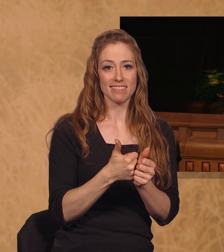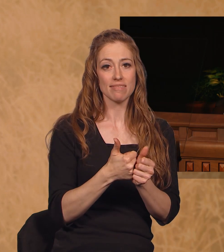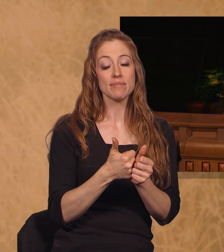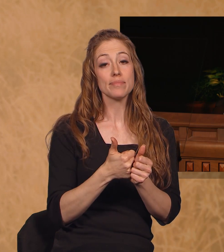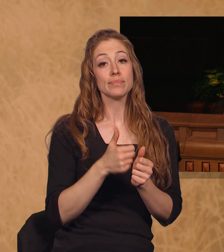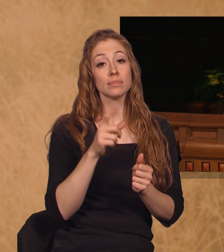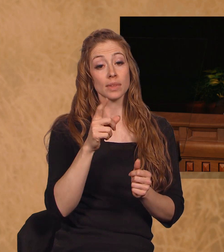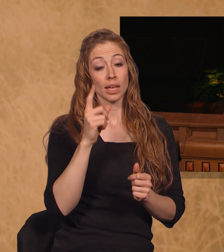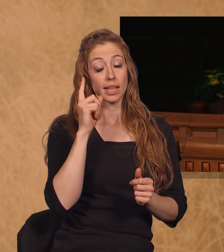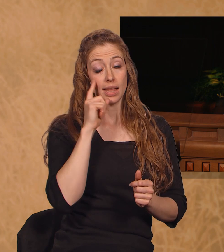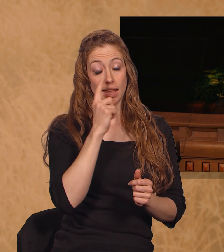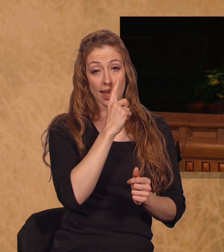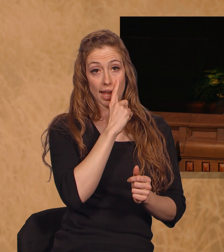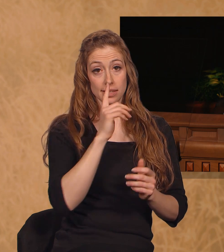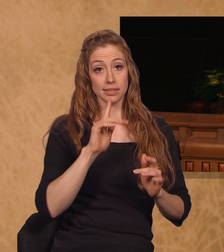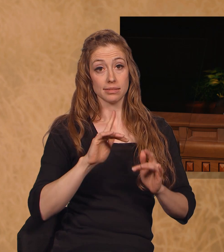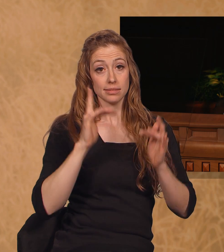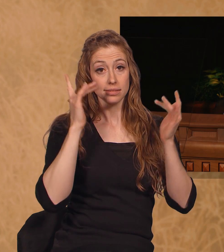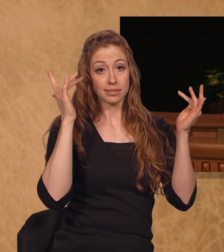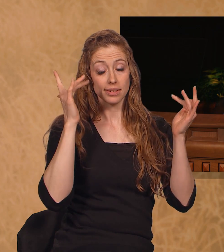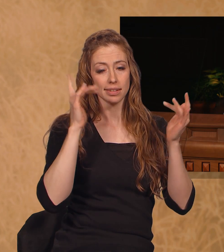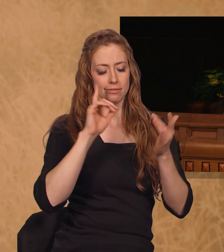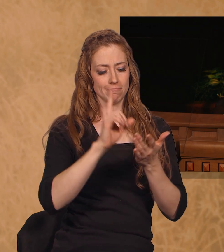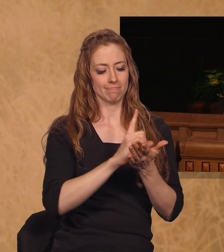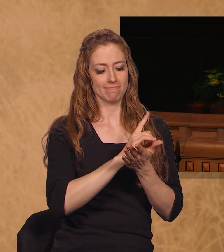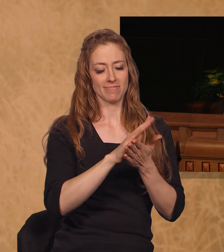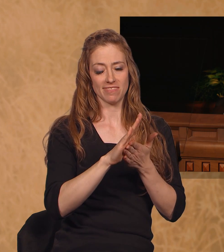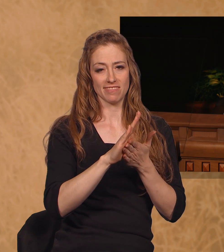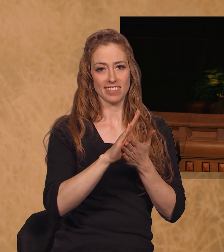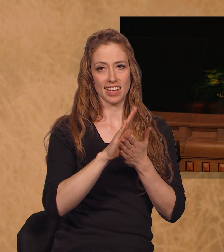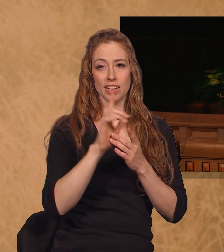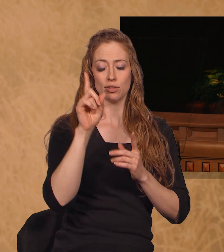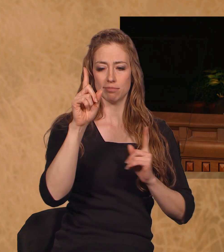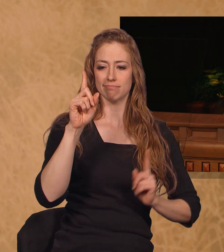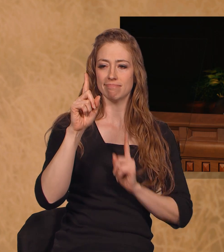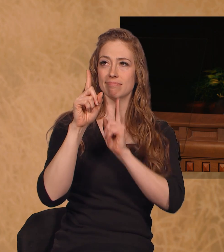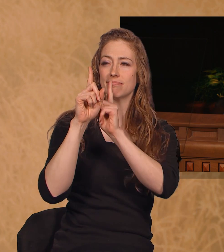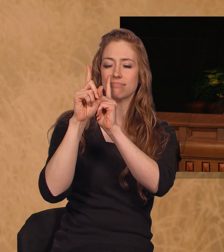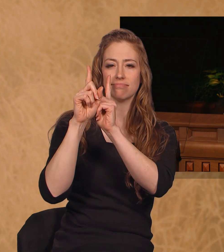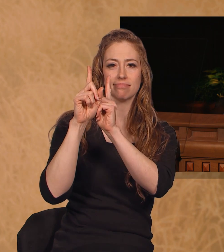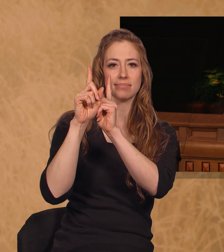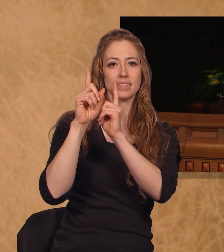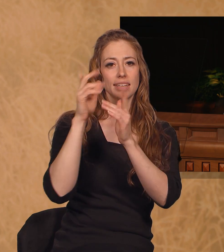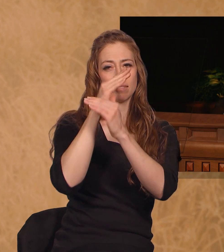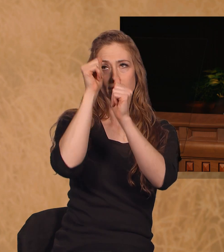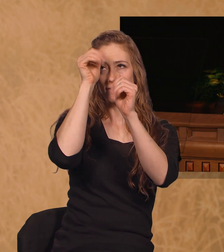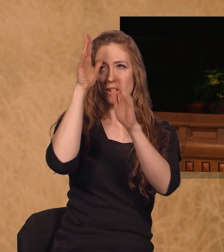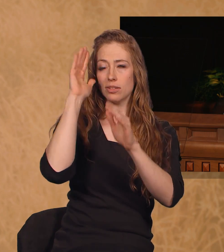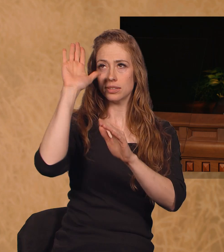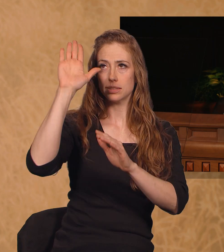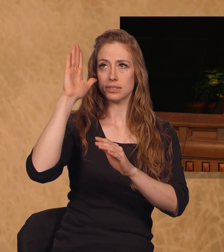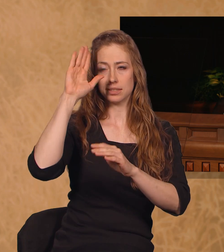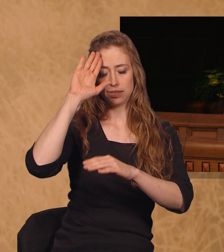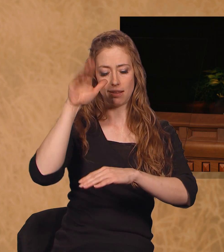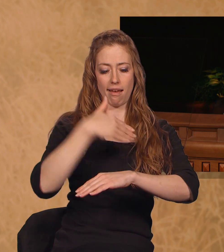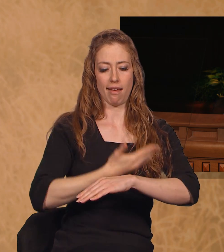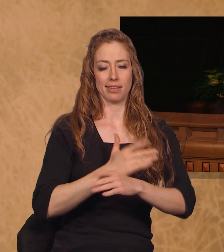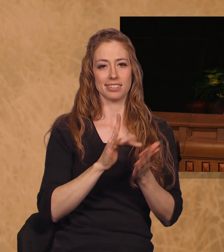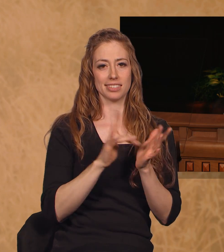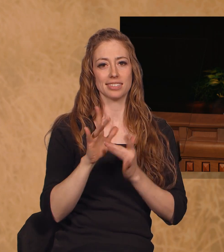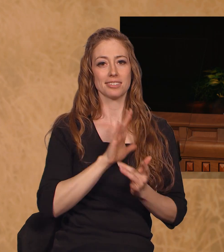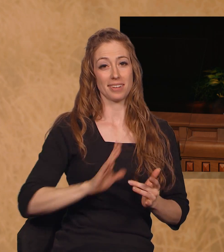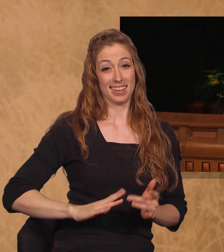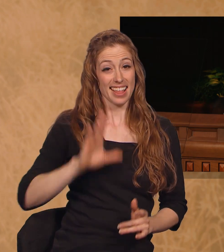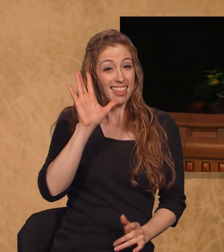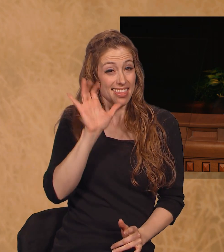countenances when you draw close to your Heavenly Father and His Son, Jesus Christ. That's how we get the